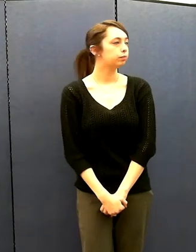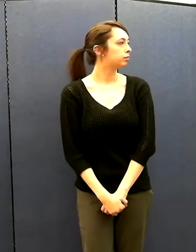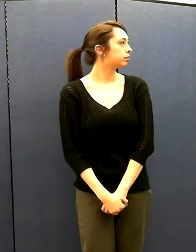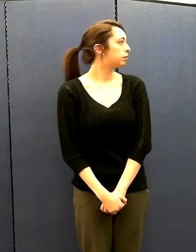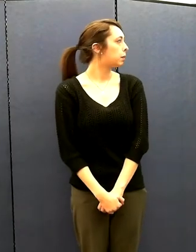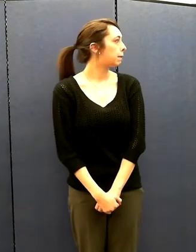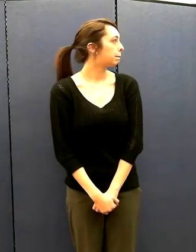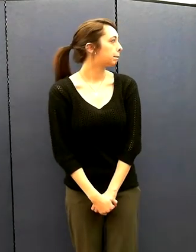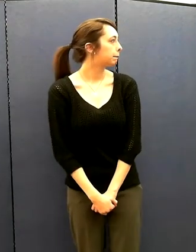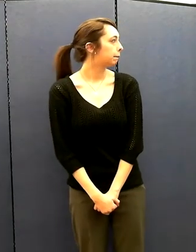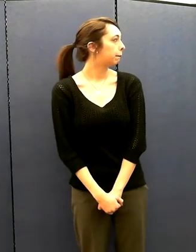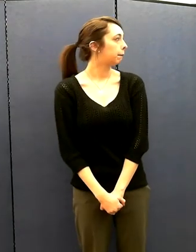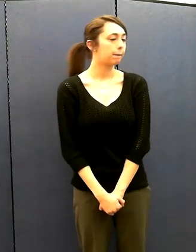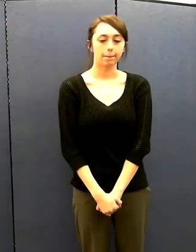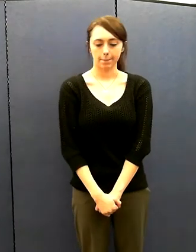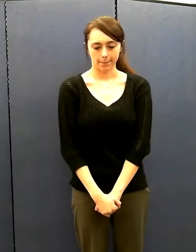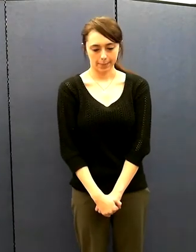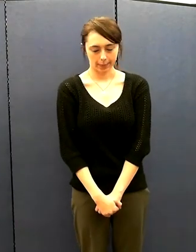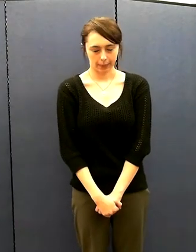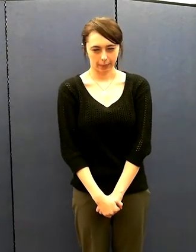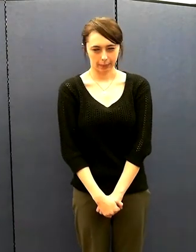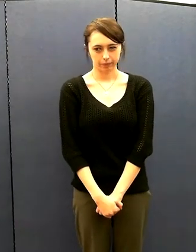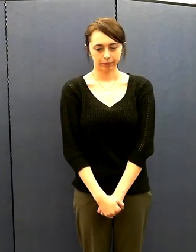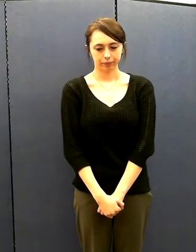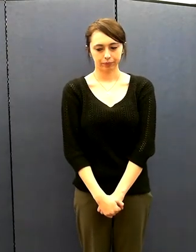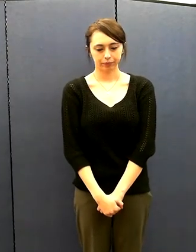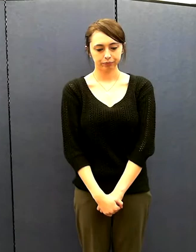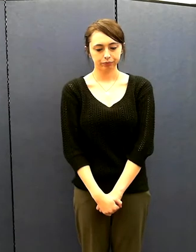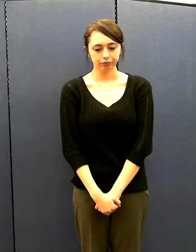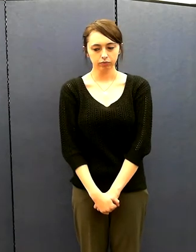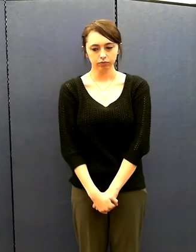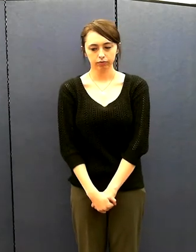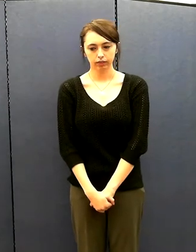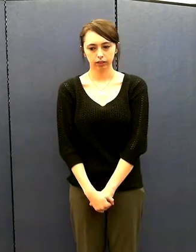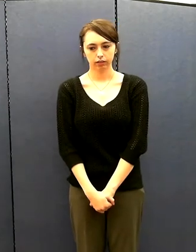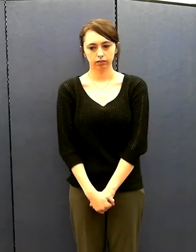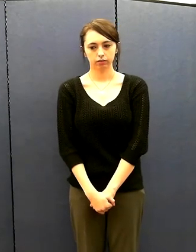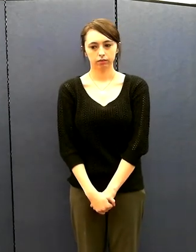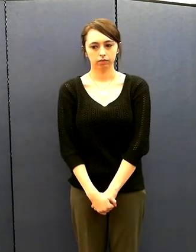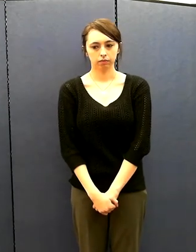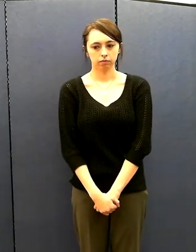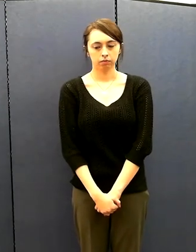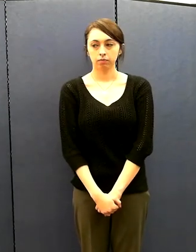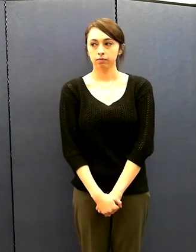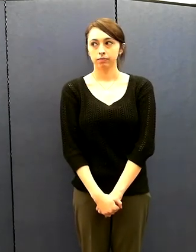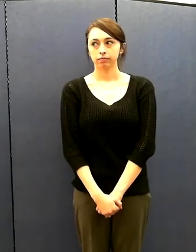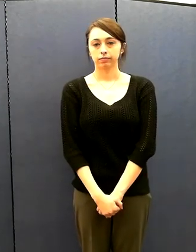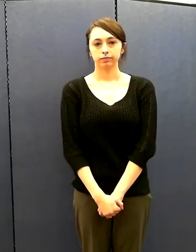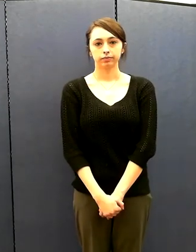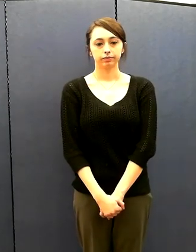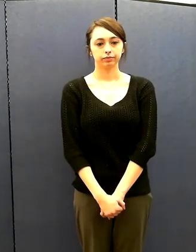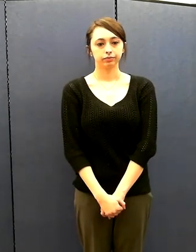We really emphasize safety equipment and how much of a difference that can help in accidents and